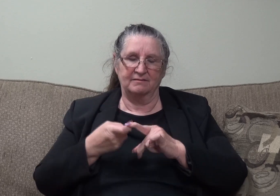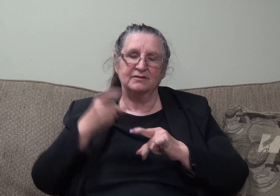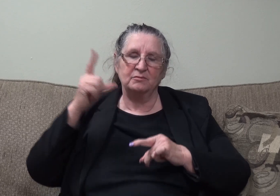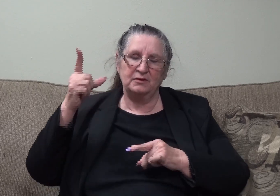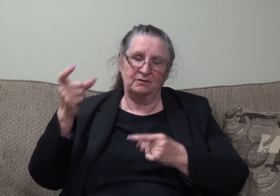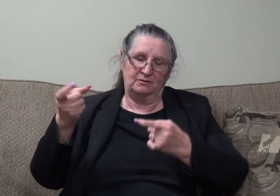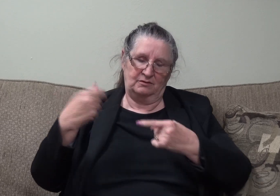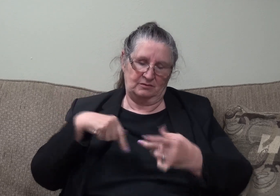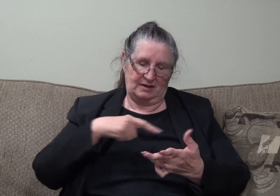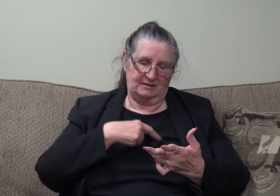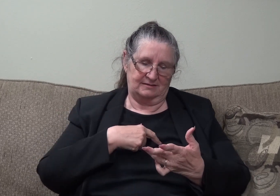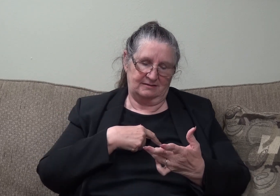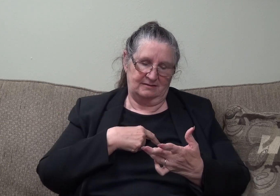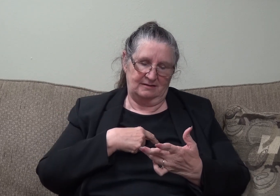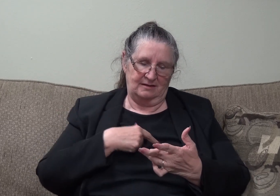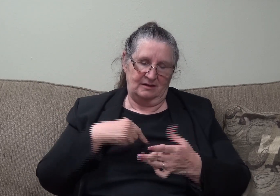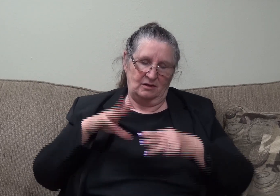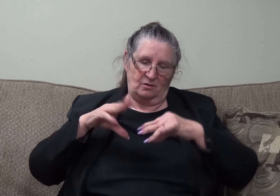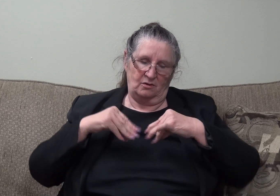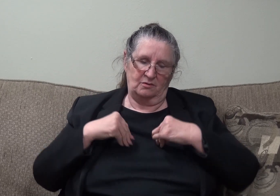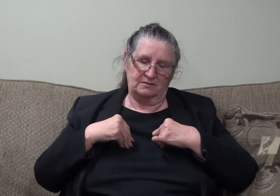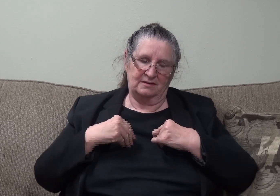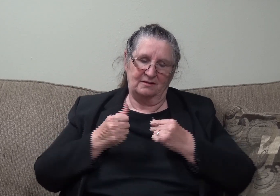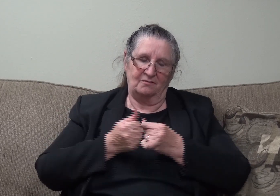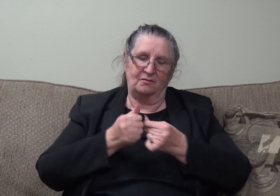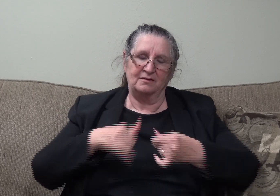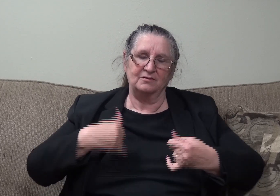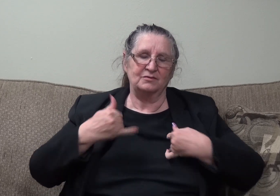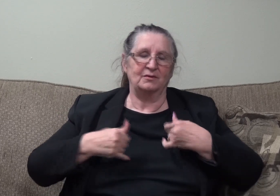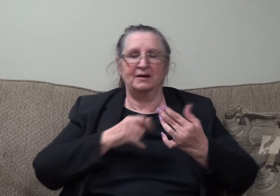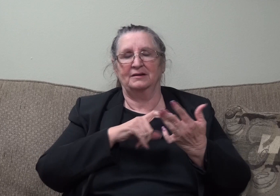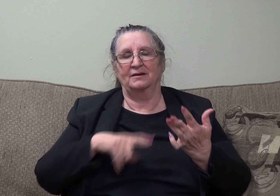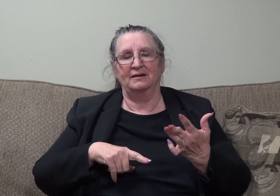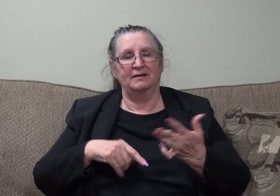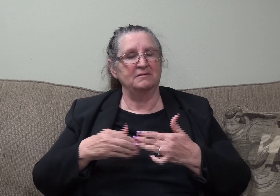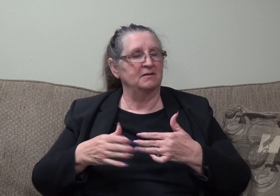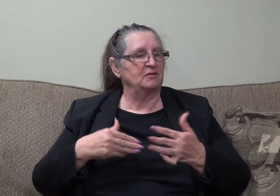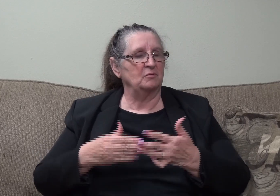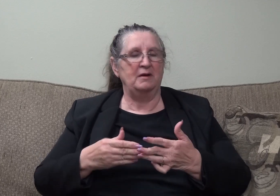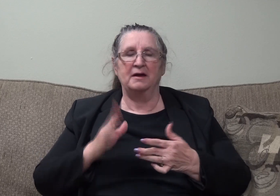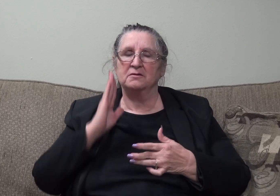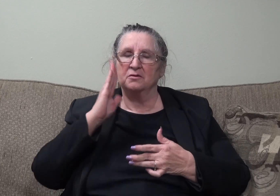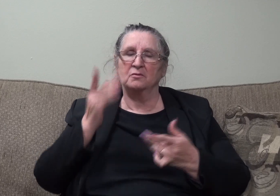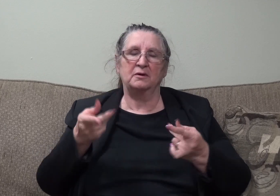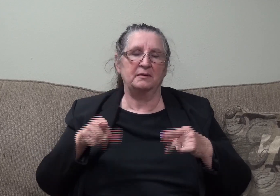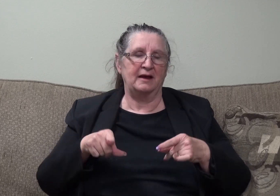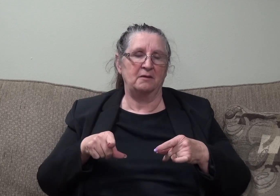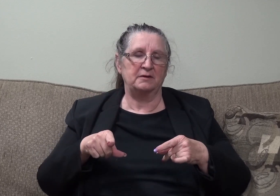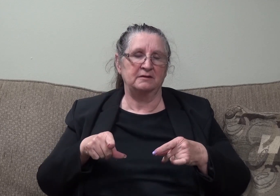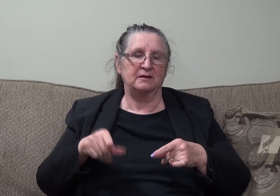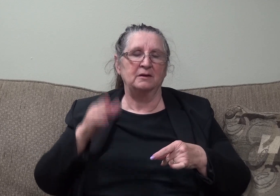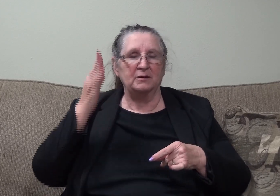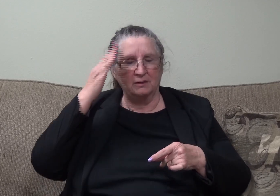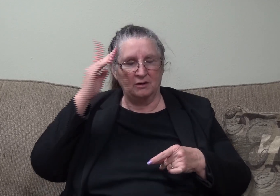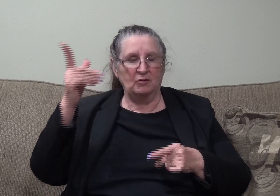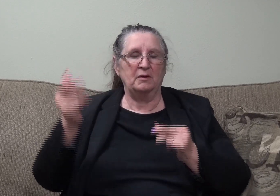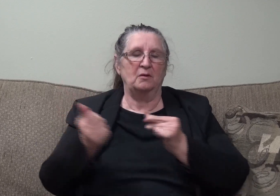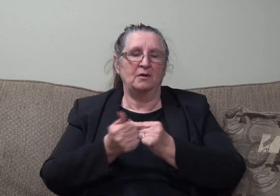us and we receive it with joy, Lord, no matter what's coming our way. We know that you will be with us in every step.